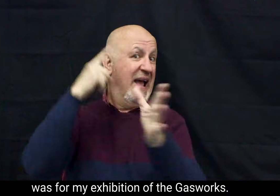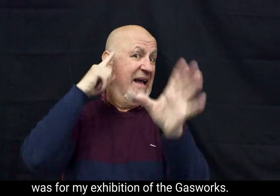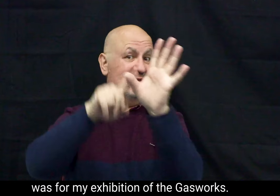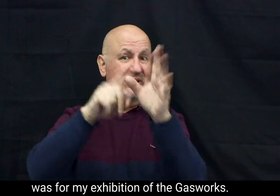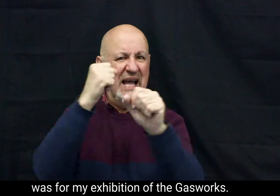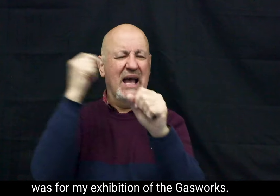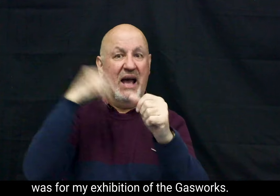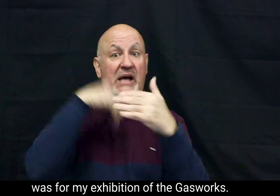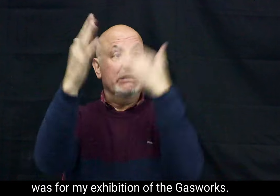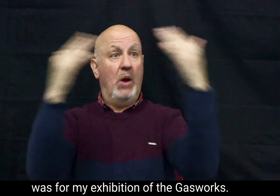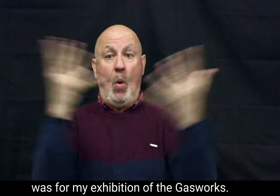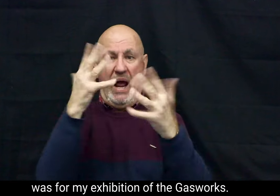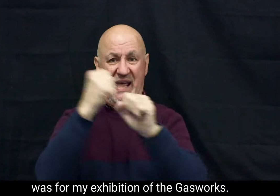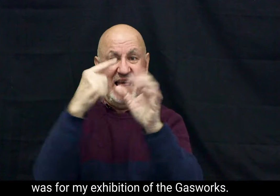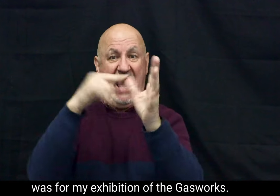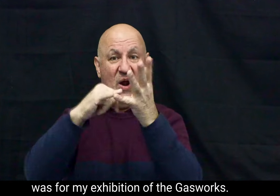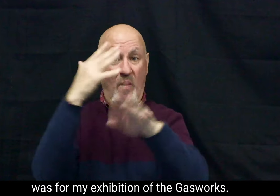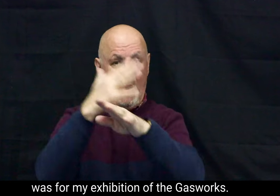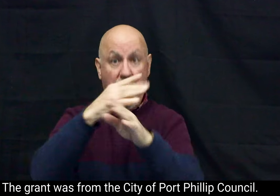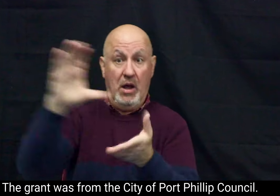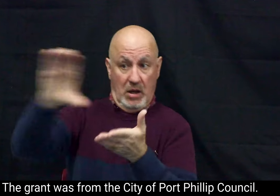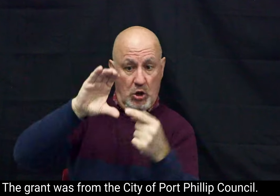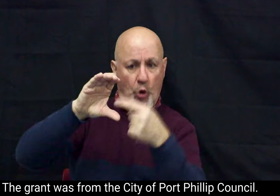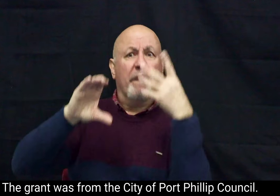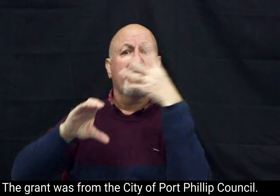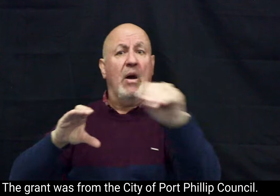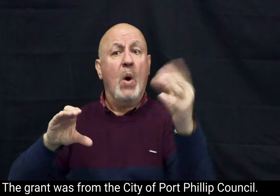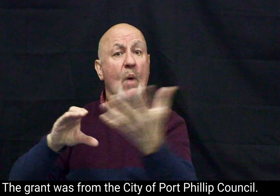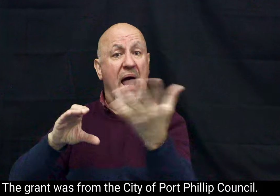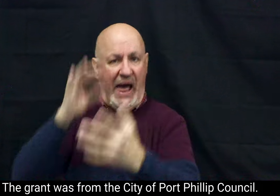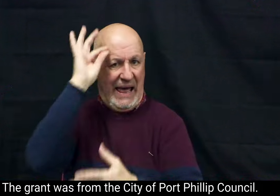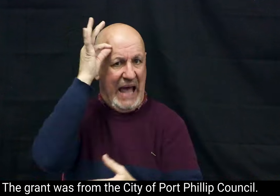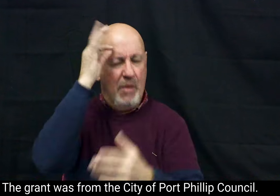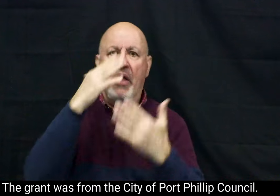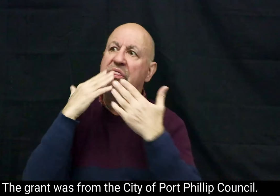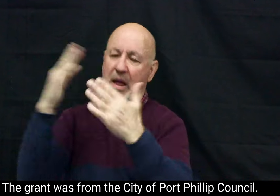was for my exhibition at the Gasworks. The grant was from the City of Port Phillip Council.